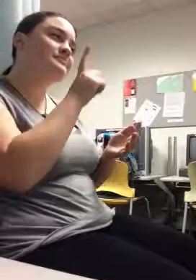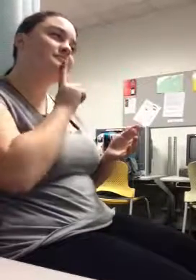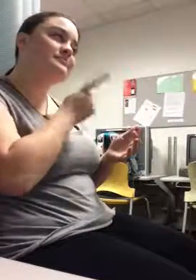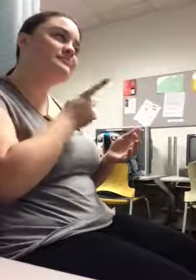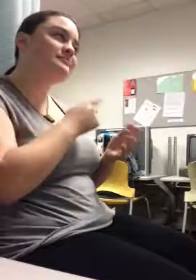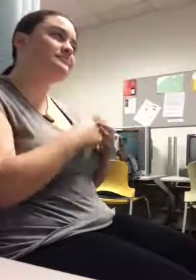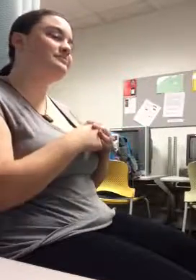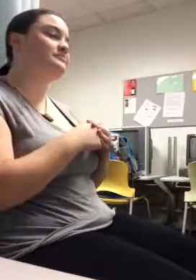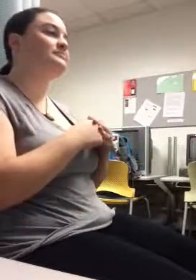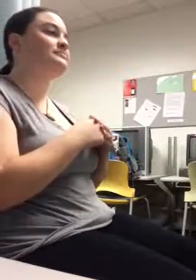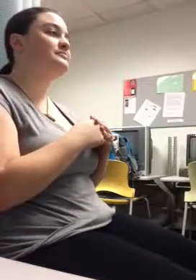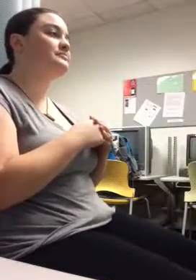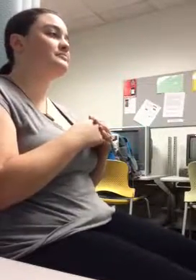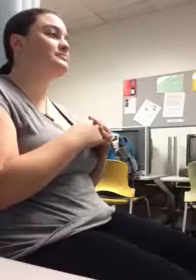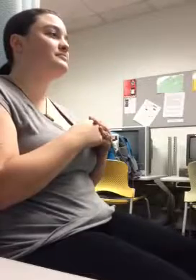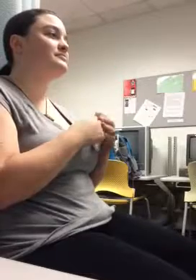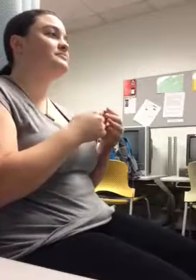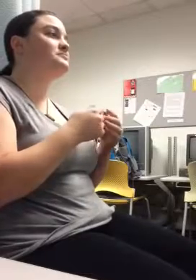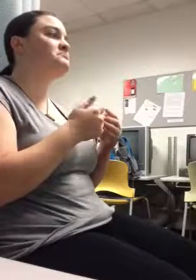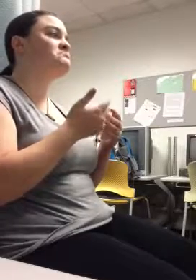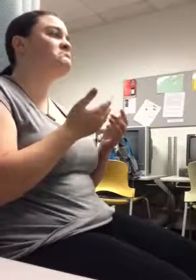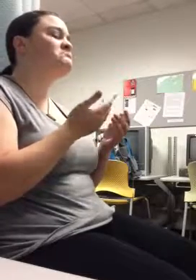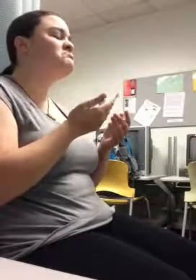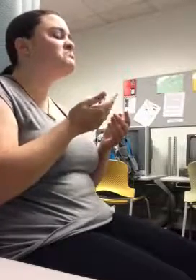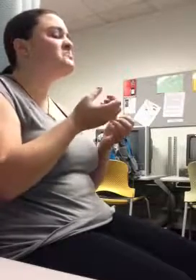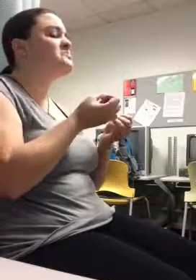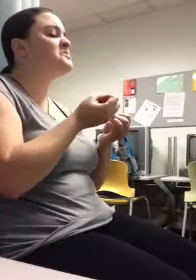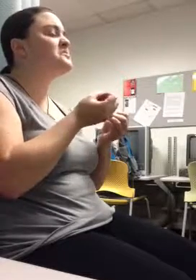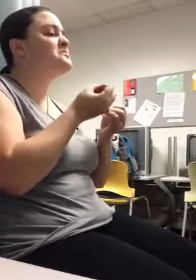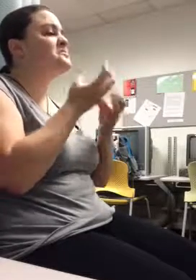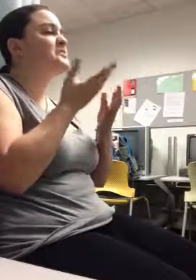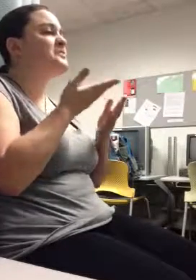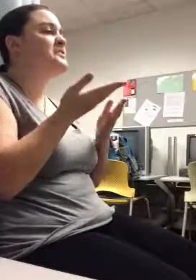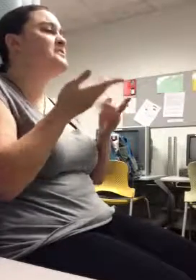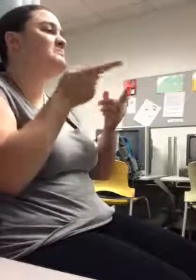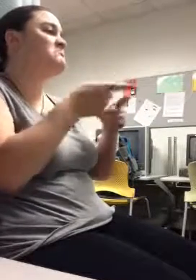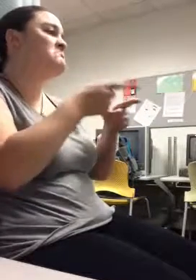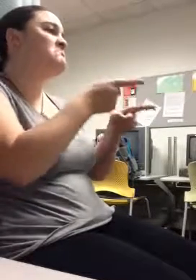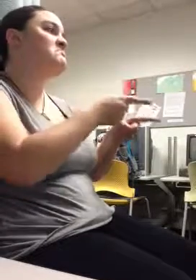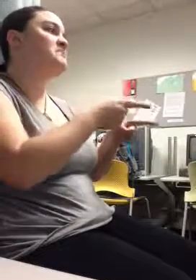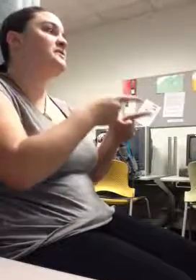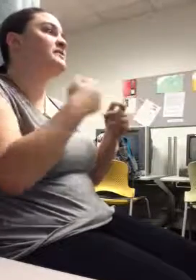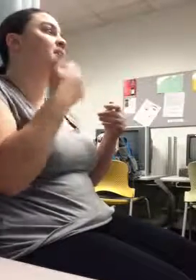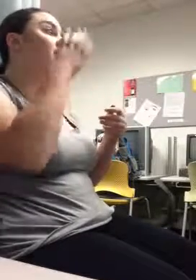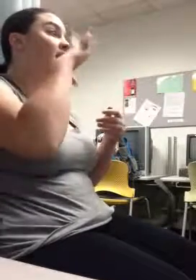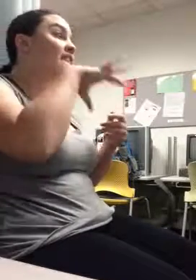There were a lot of things that happened. We found this guest house that was awesome. It was right on the beach.